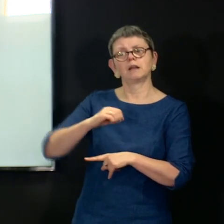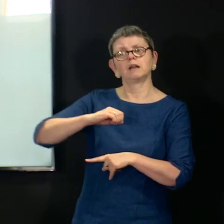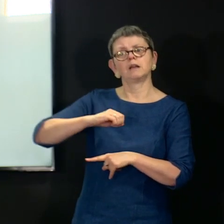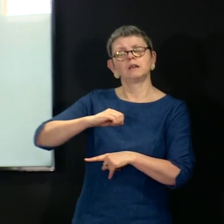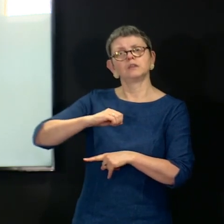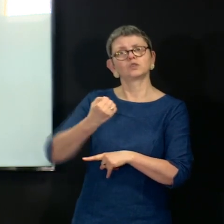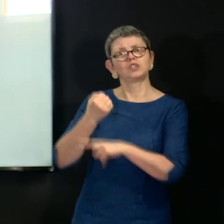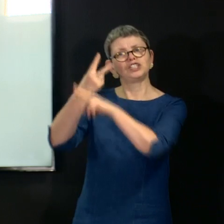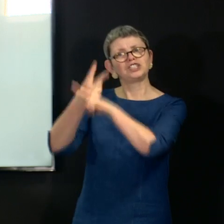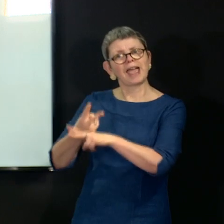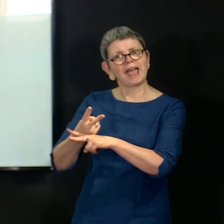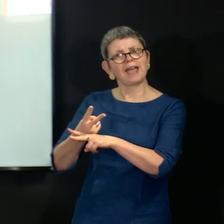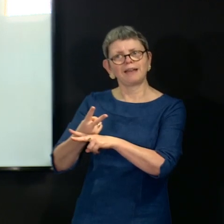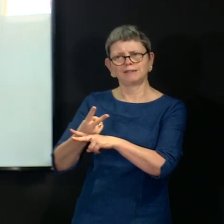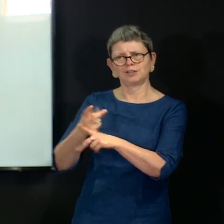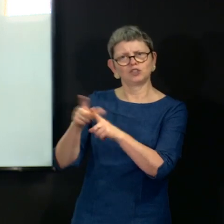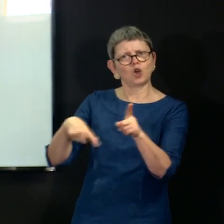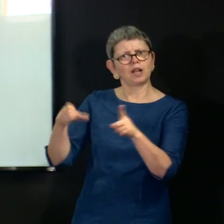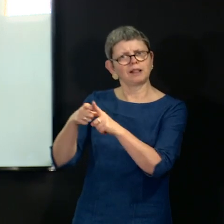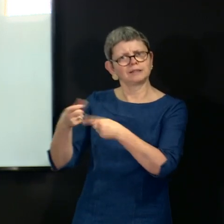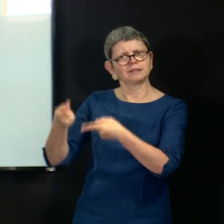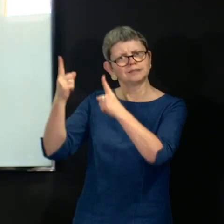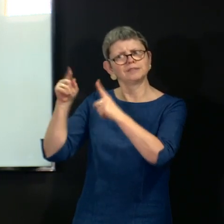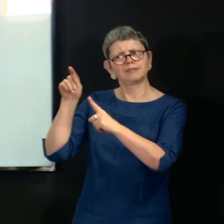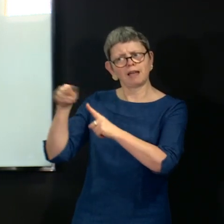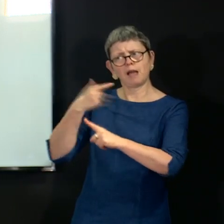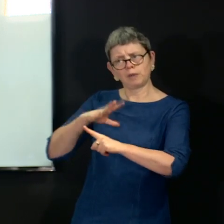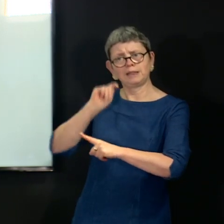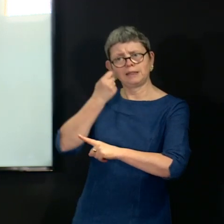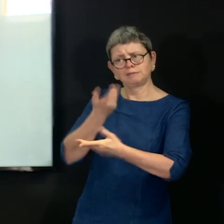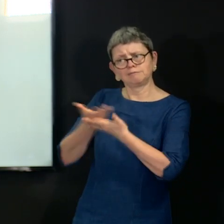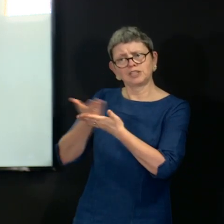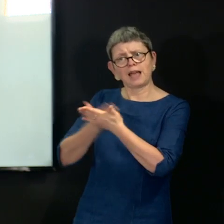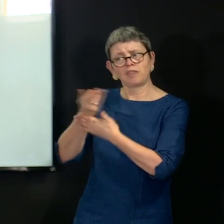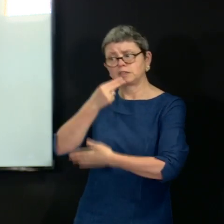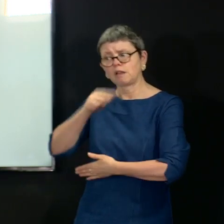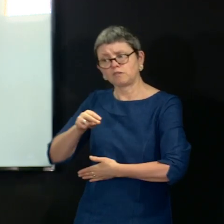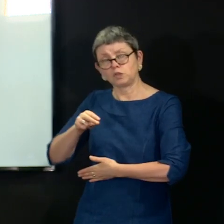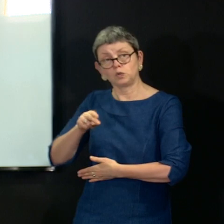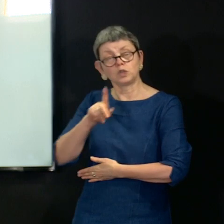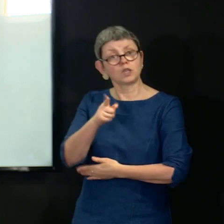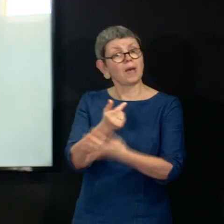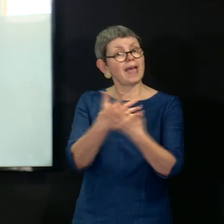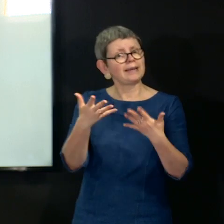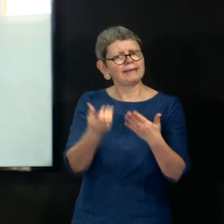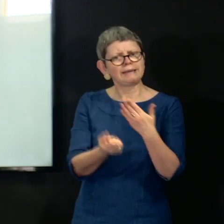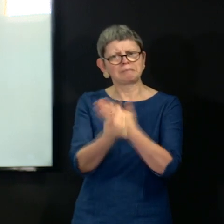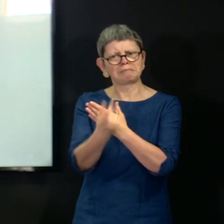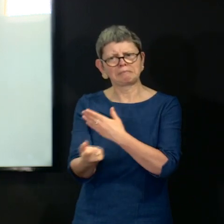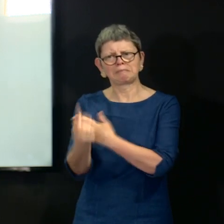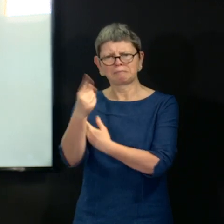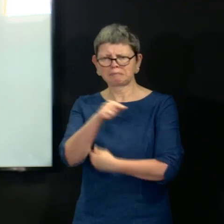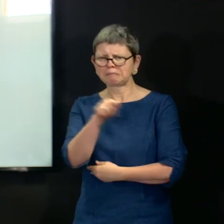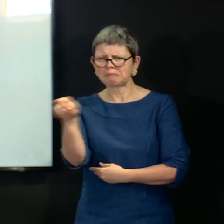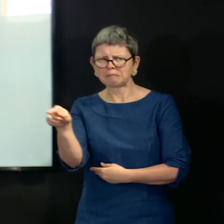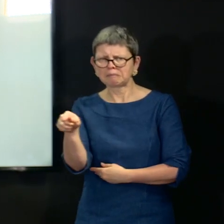this afternoon. I know our senior officials spoke to him this morning. So if there are instances of that, then we need to